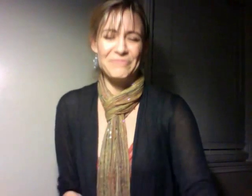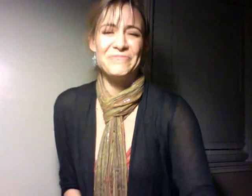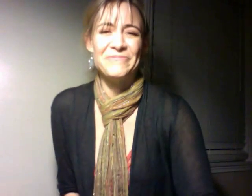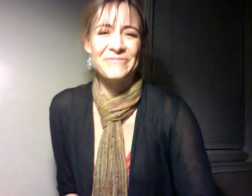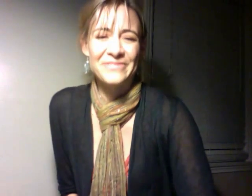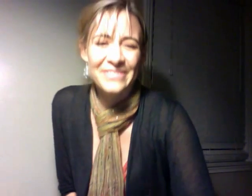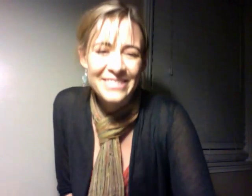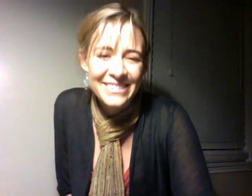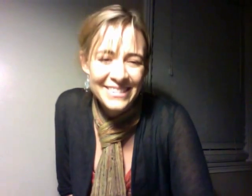It's a tie.